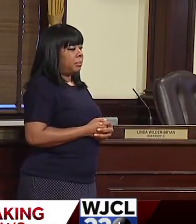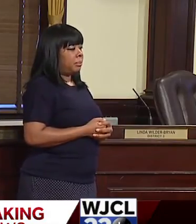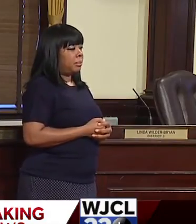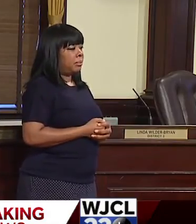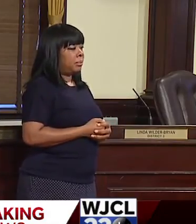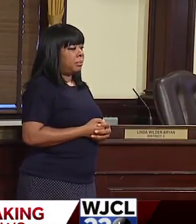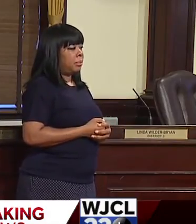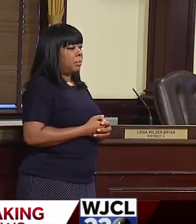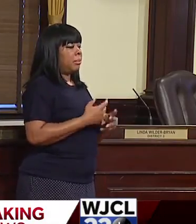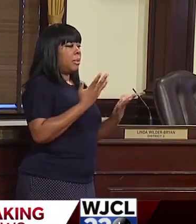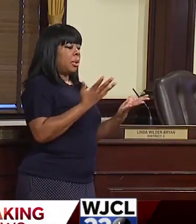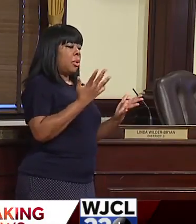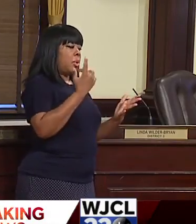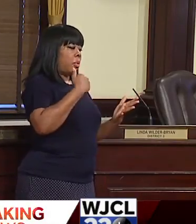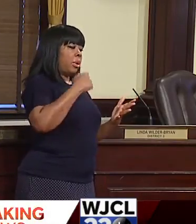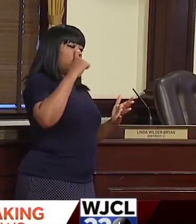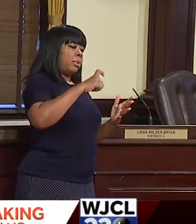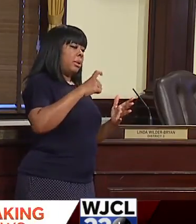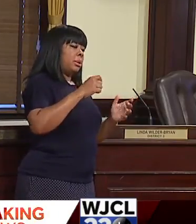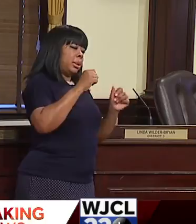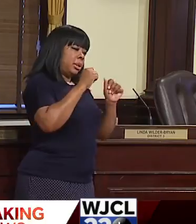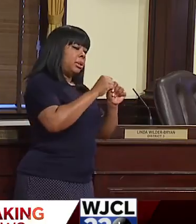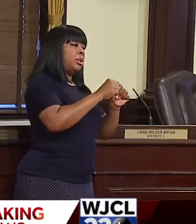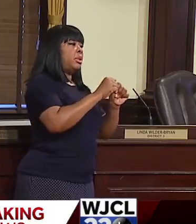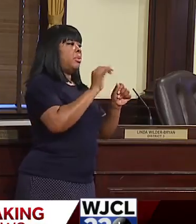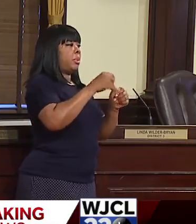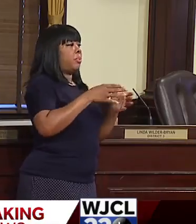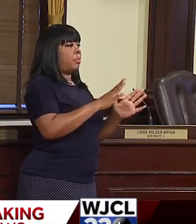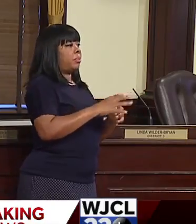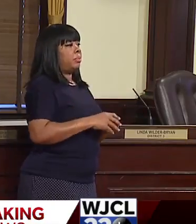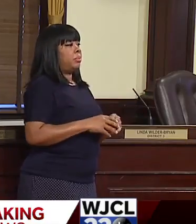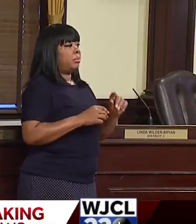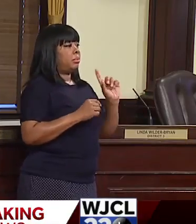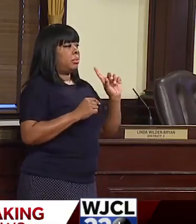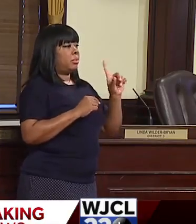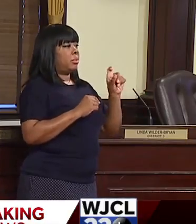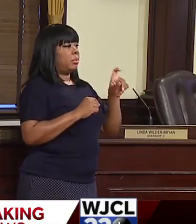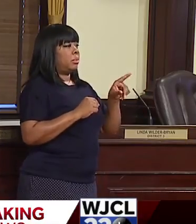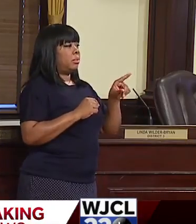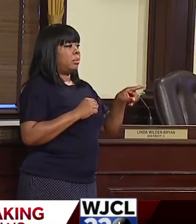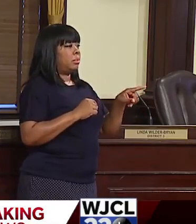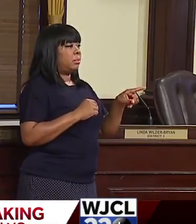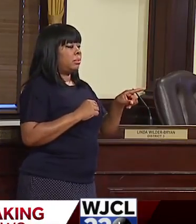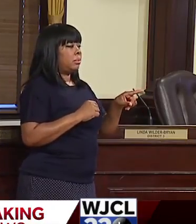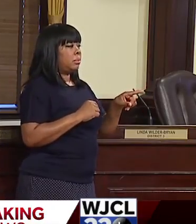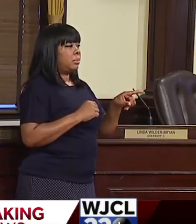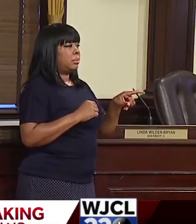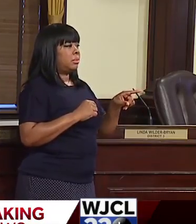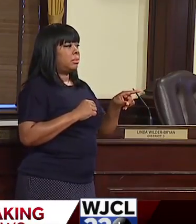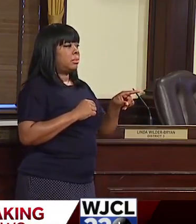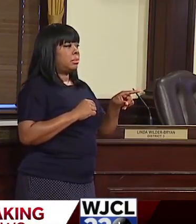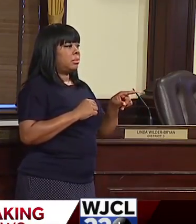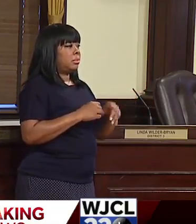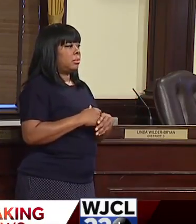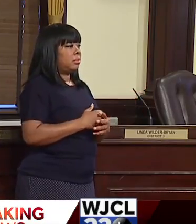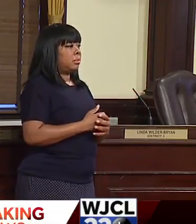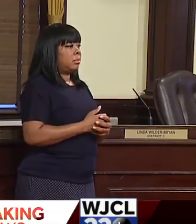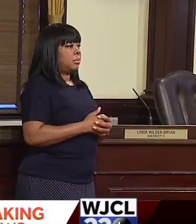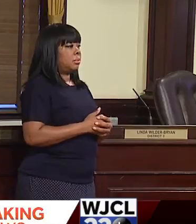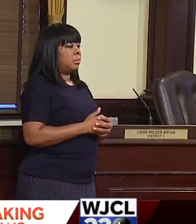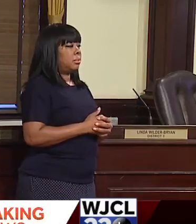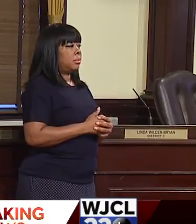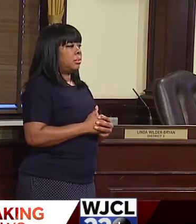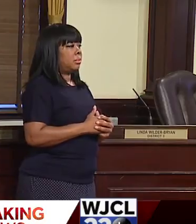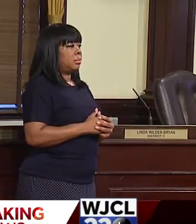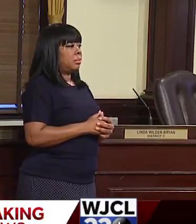that's our horse and we're going to continue to ride that horse. How do you balance, um, you know, when things, if we get bad,